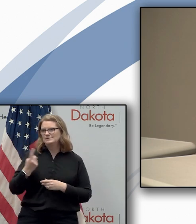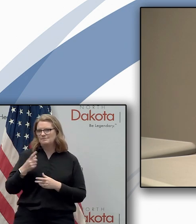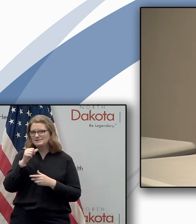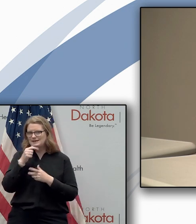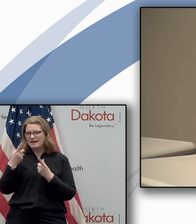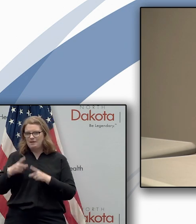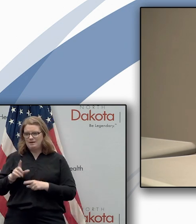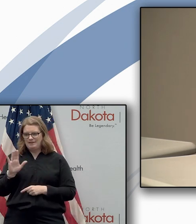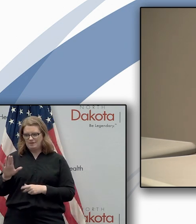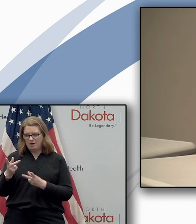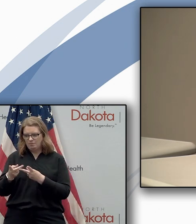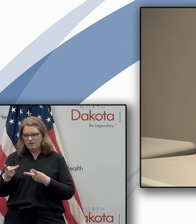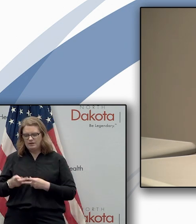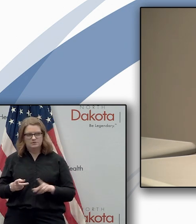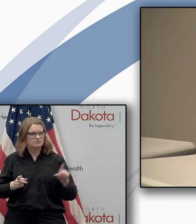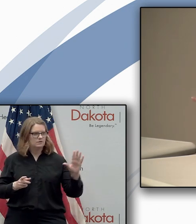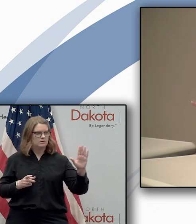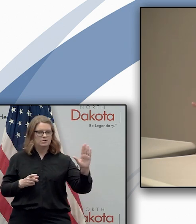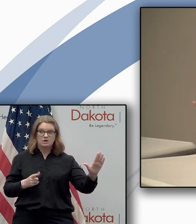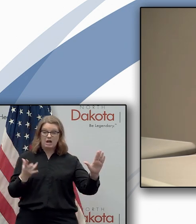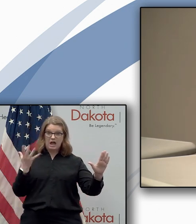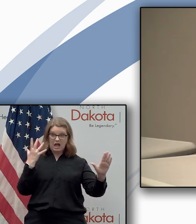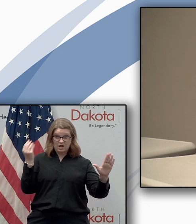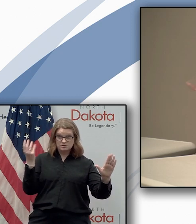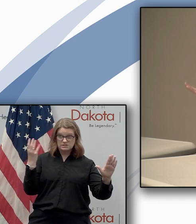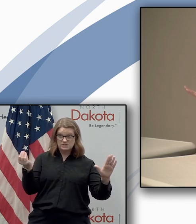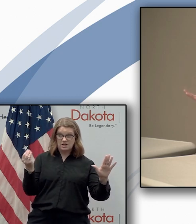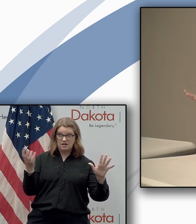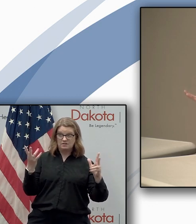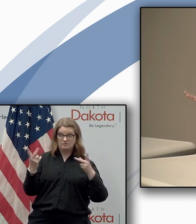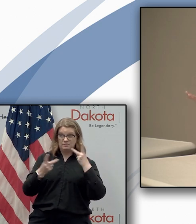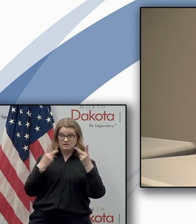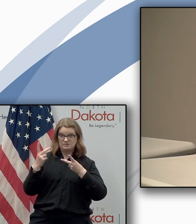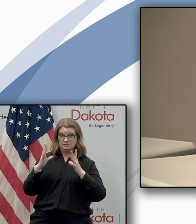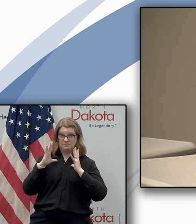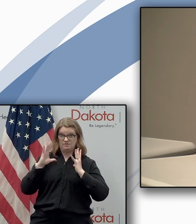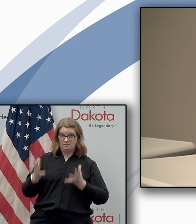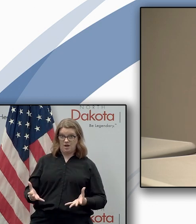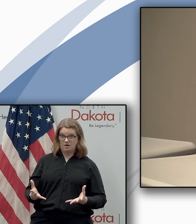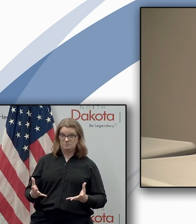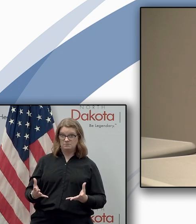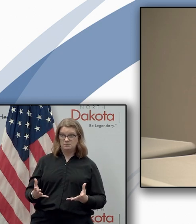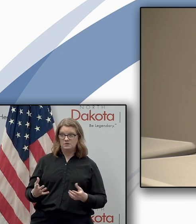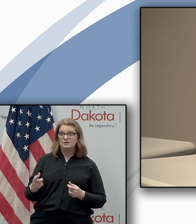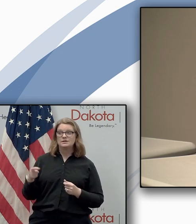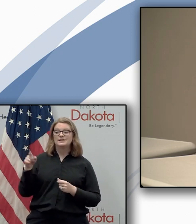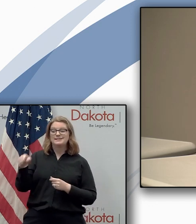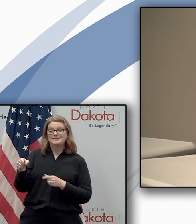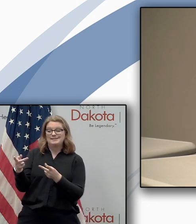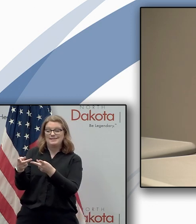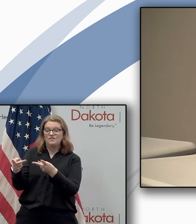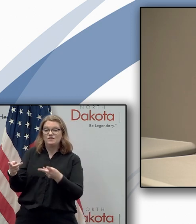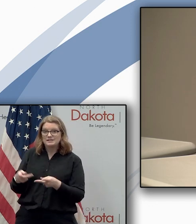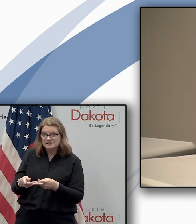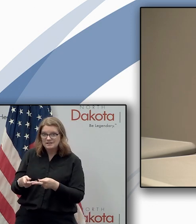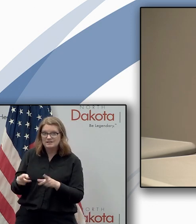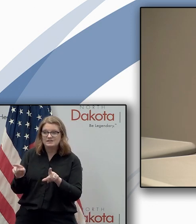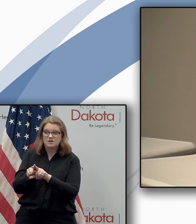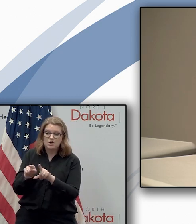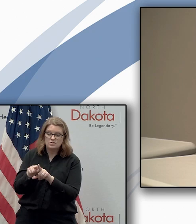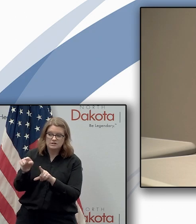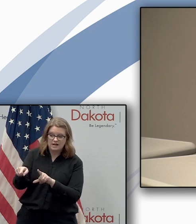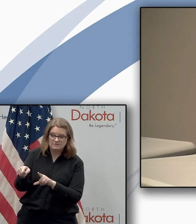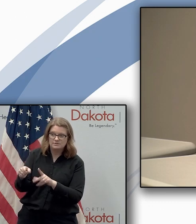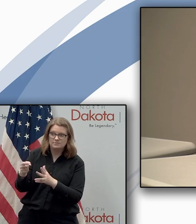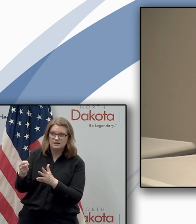So, uh, as far as you're concerned, outdoor visitation is 100% okay, right? It's just a matter of the facilities got to also be the ones that